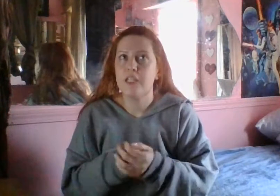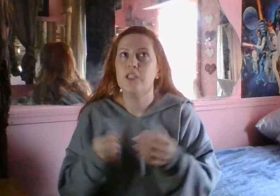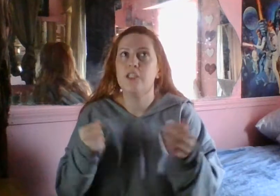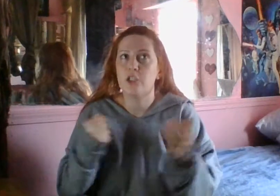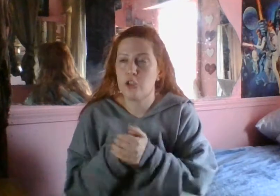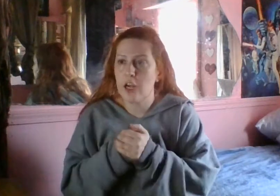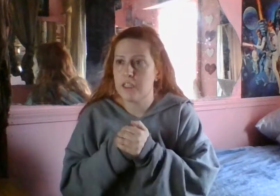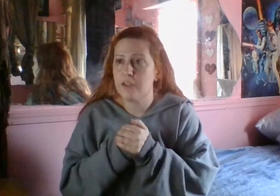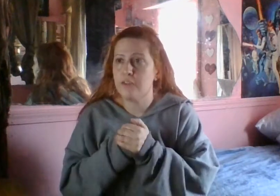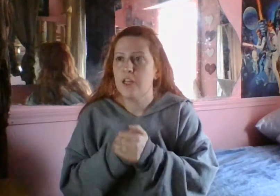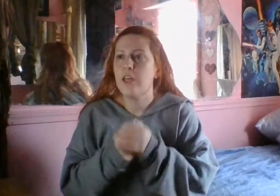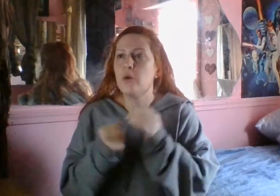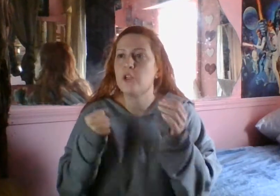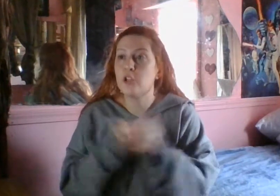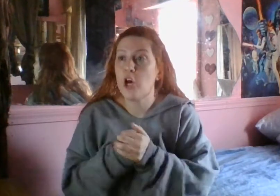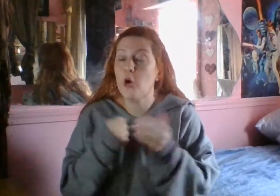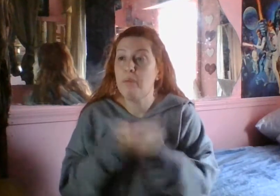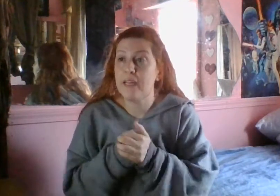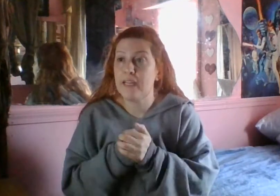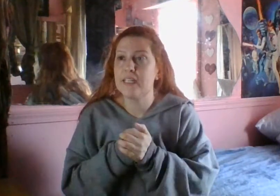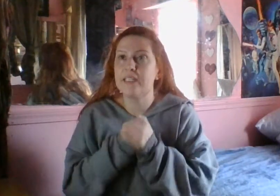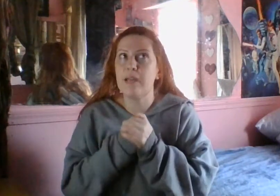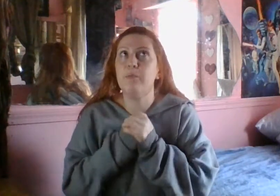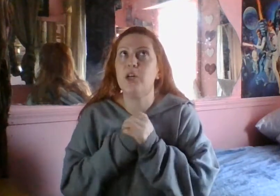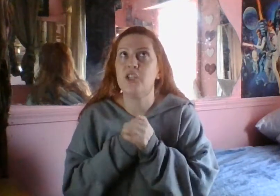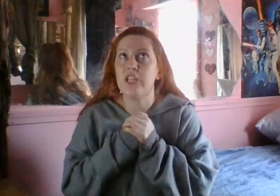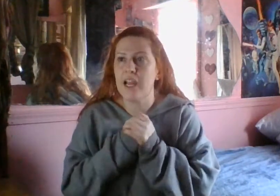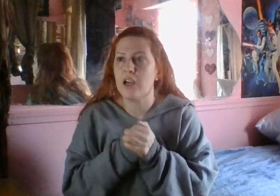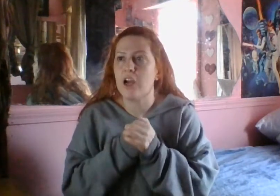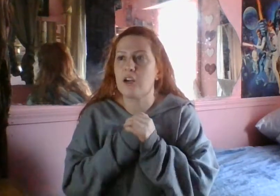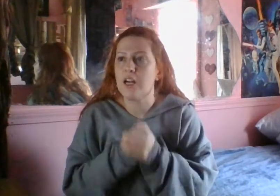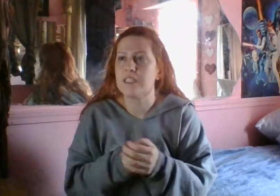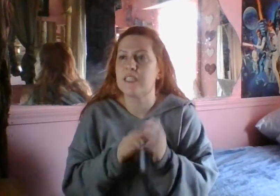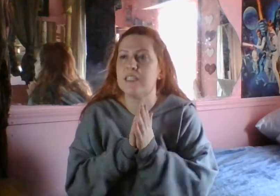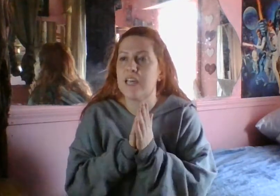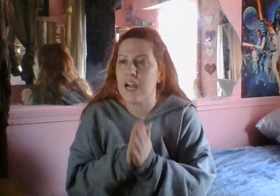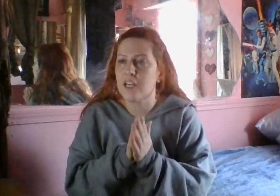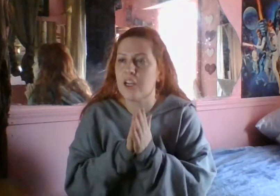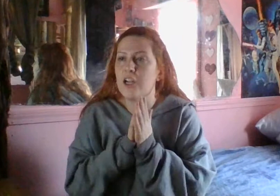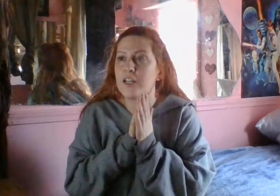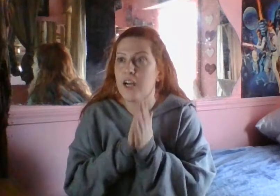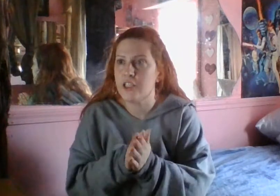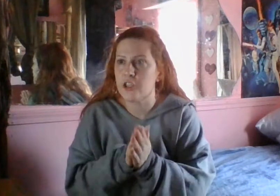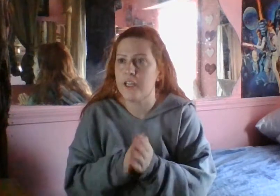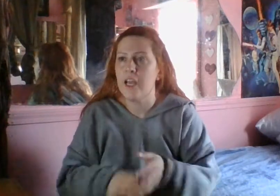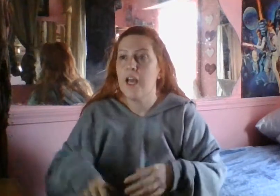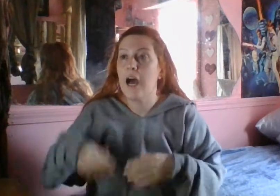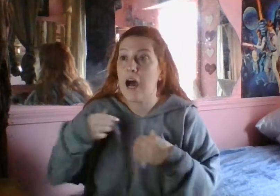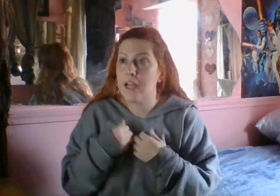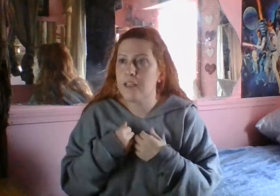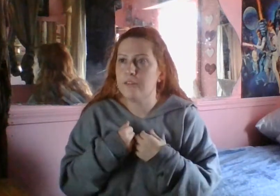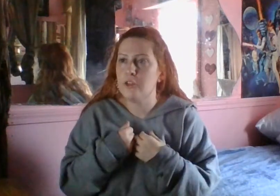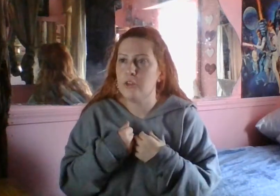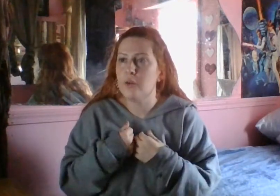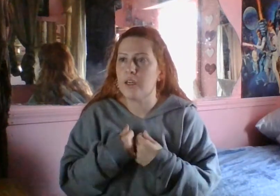destructive. They were so big that they pushed air across the entire country. I live in New York.